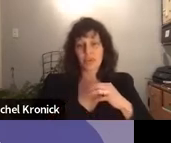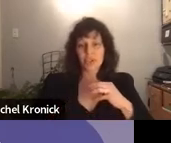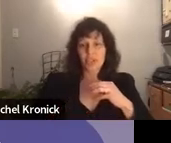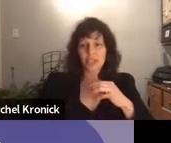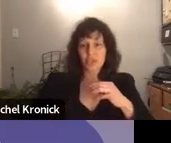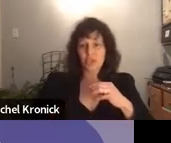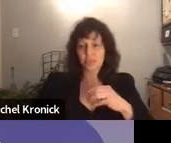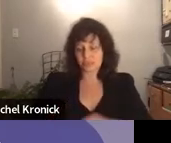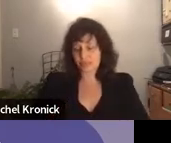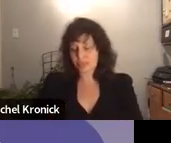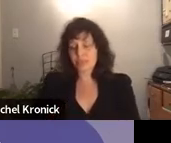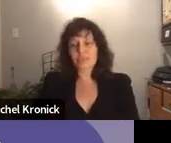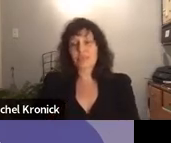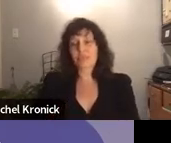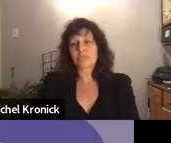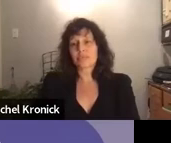of immigration detention.